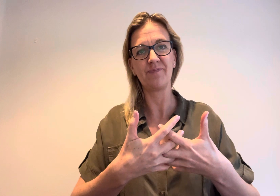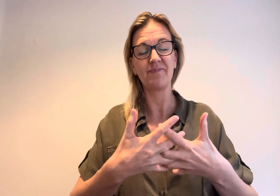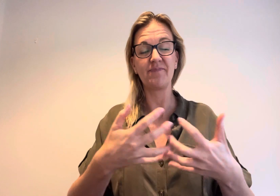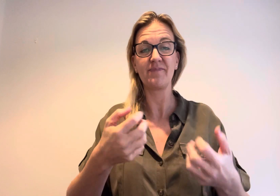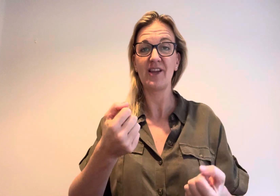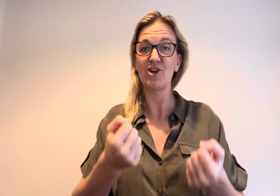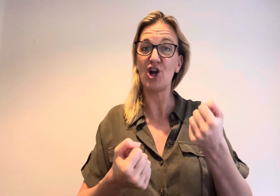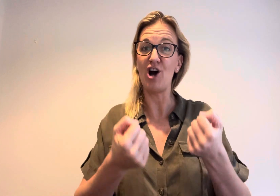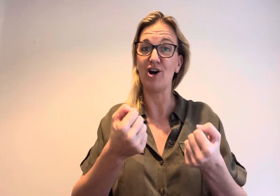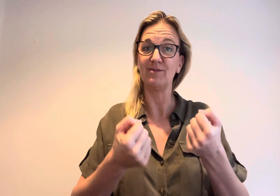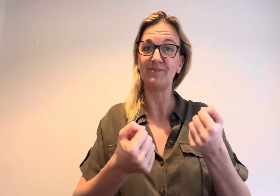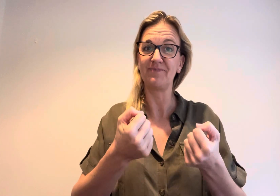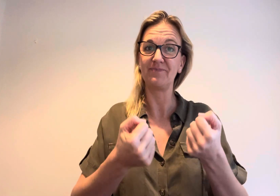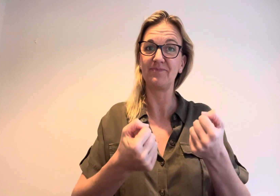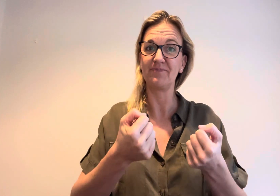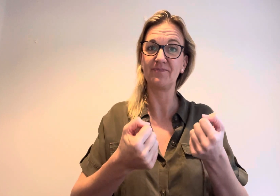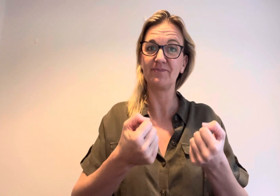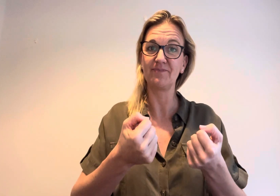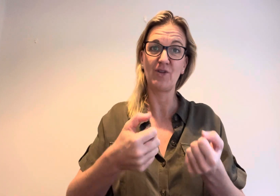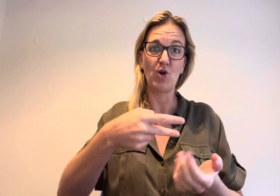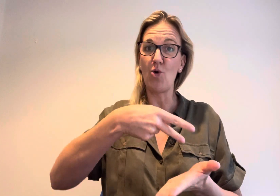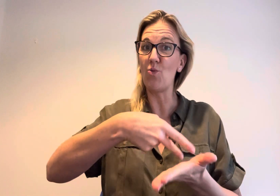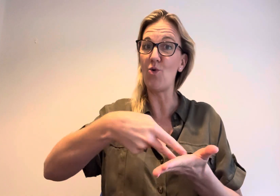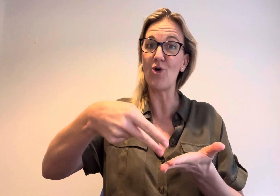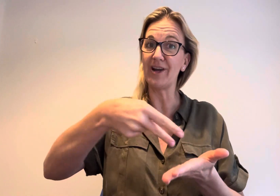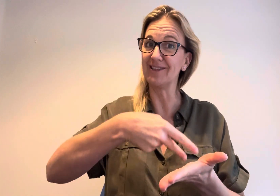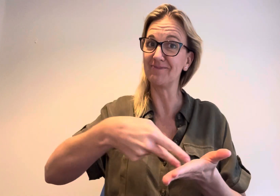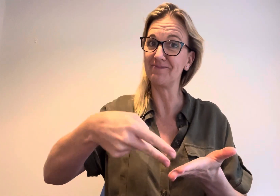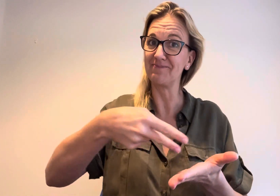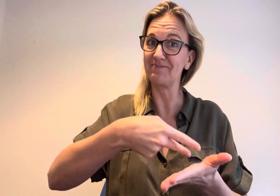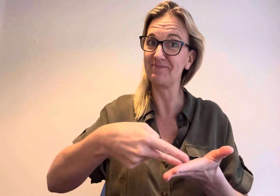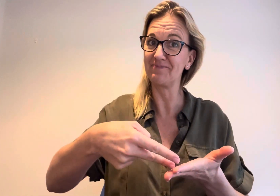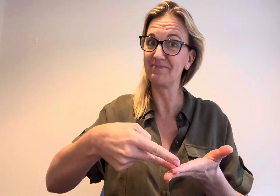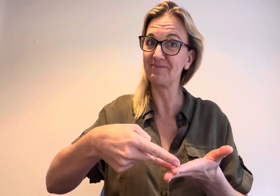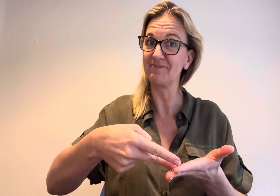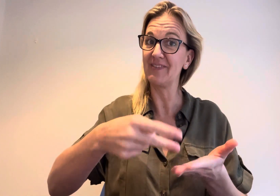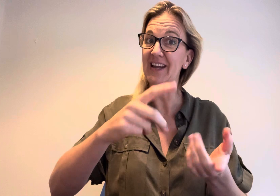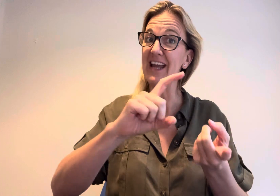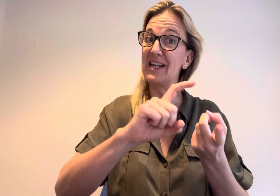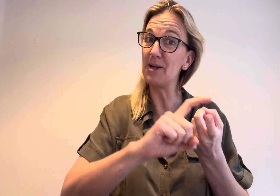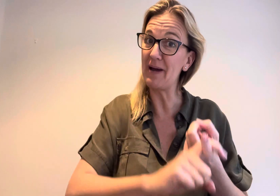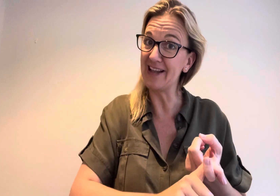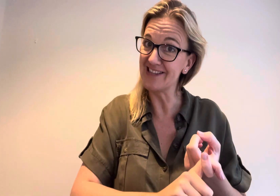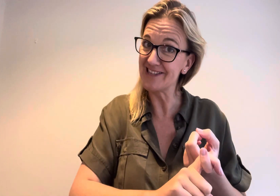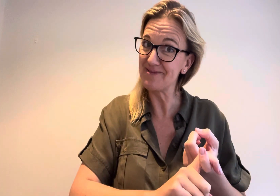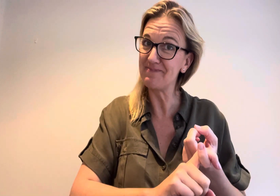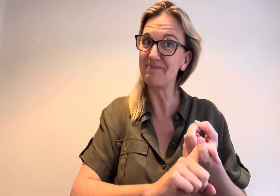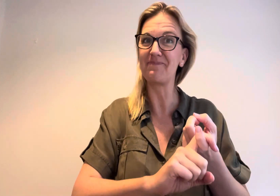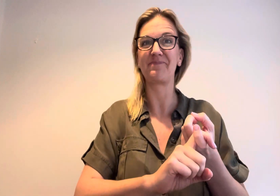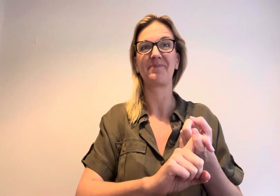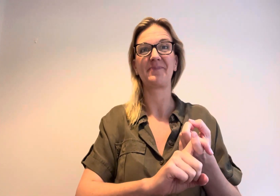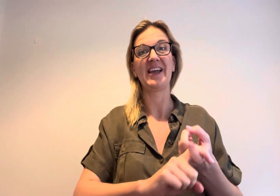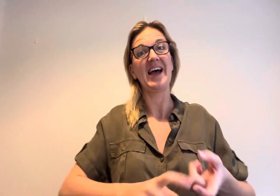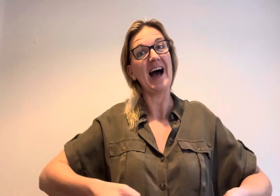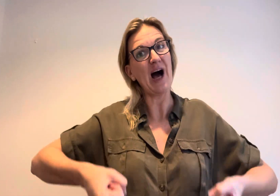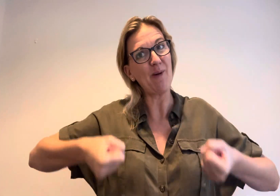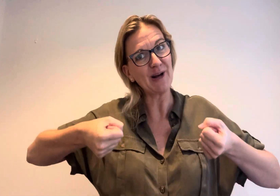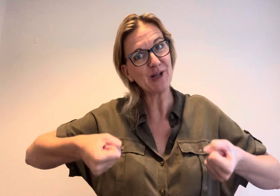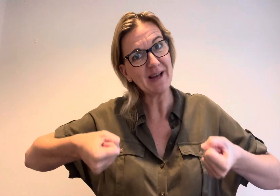Car or walking? It depends how much I'm